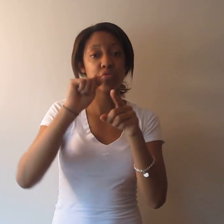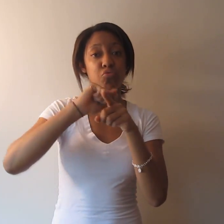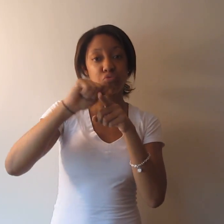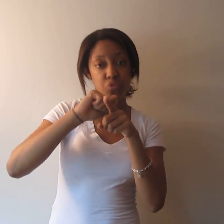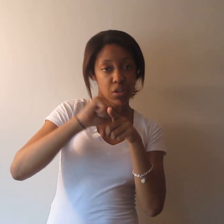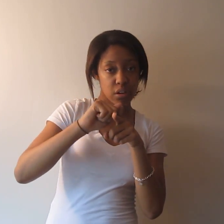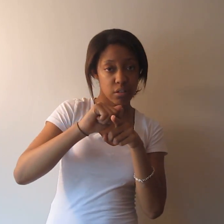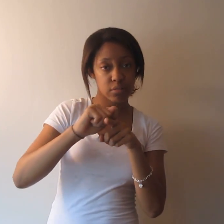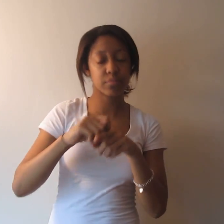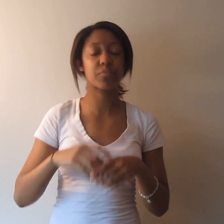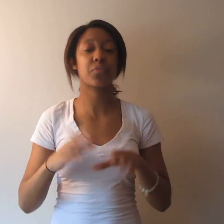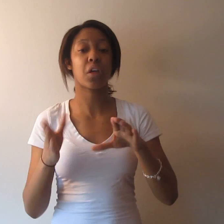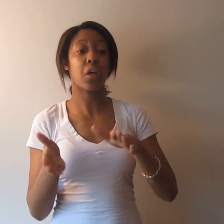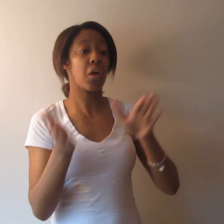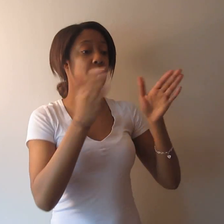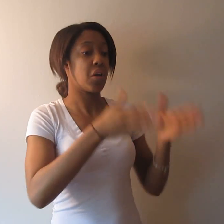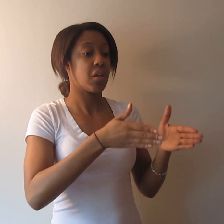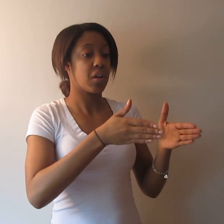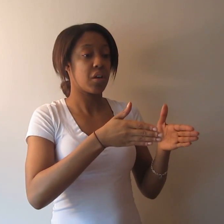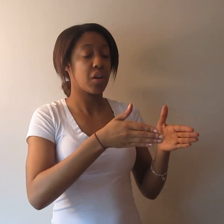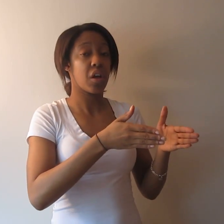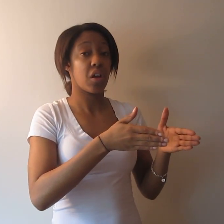As well as difficulty communicating by telephone.